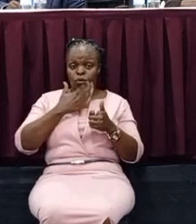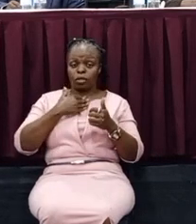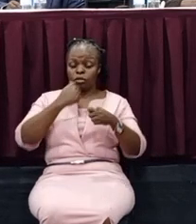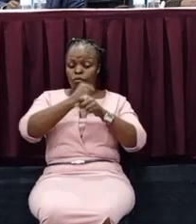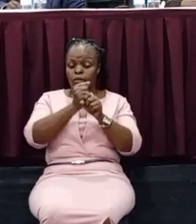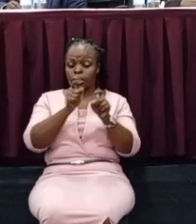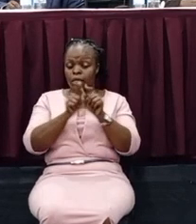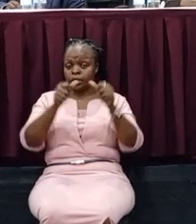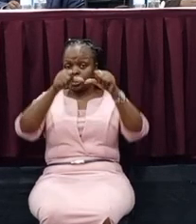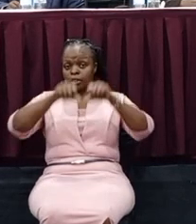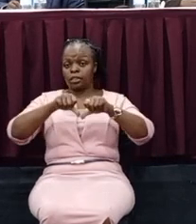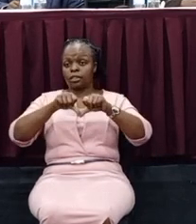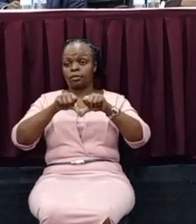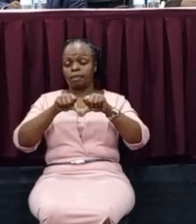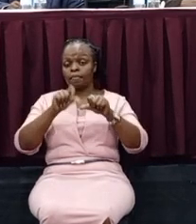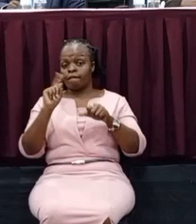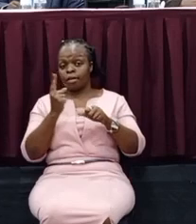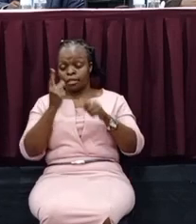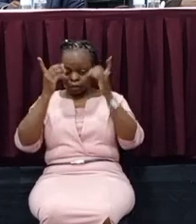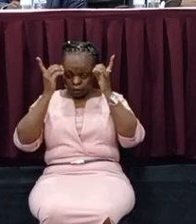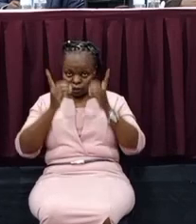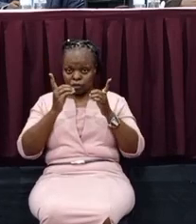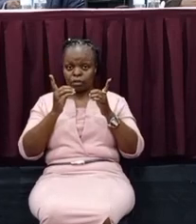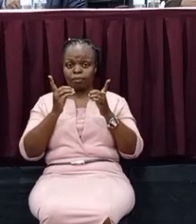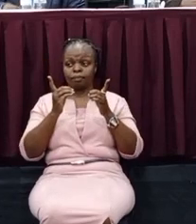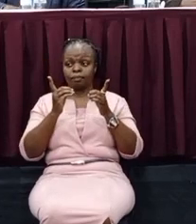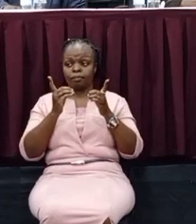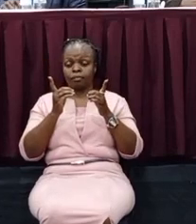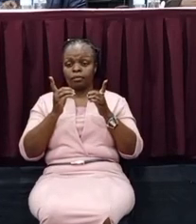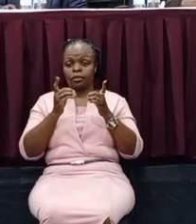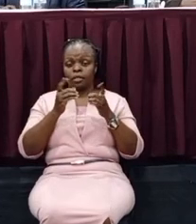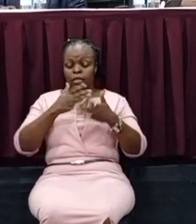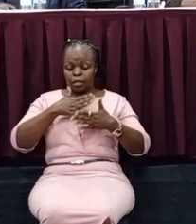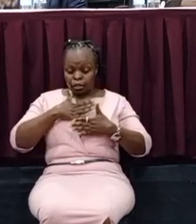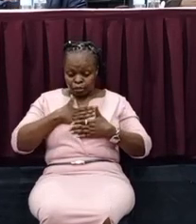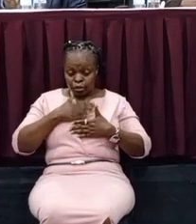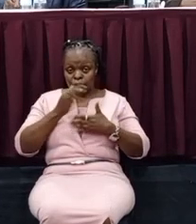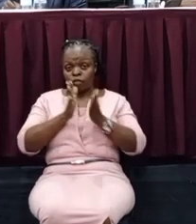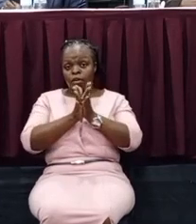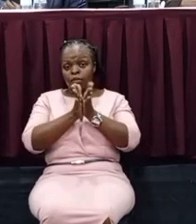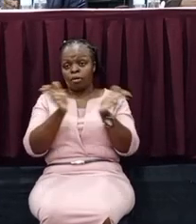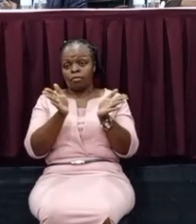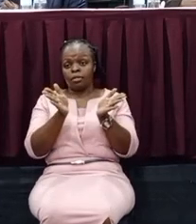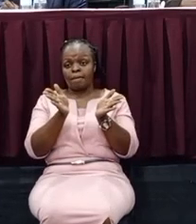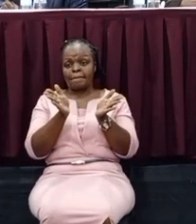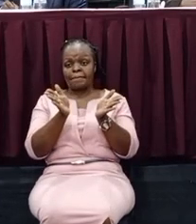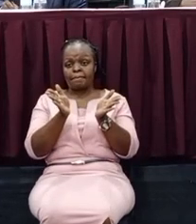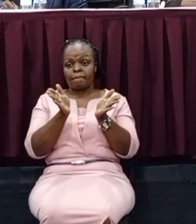an agency. The first decision will be in respect of our public and will be